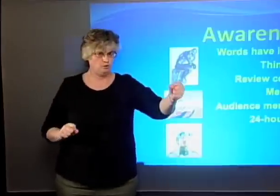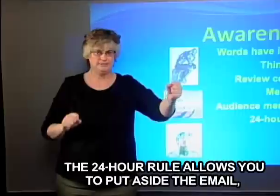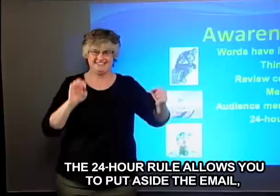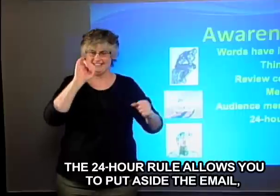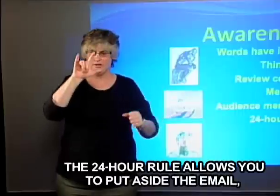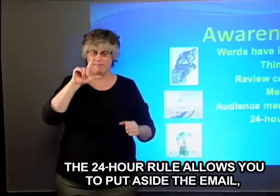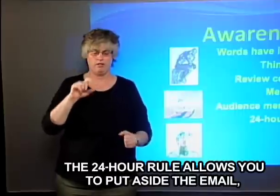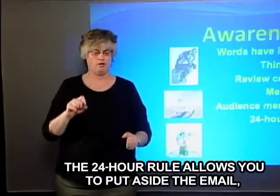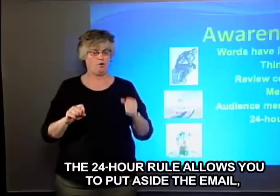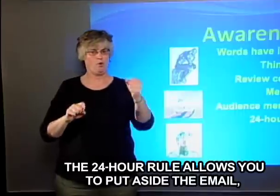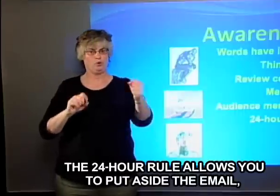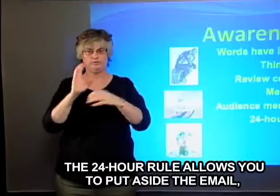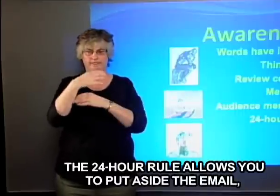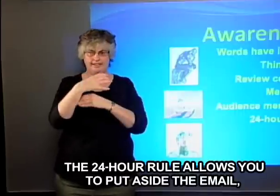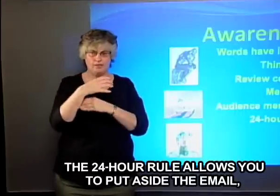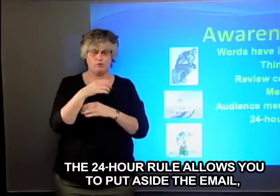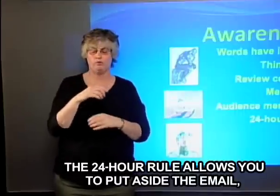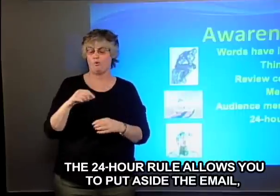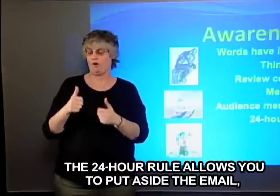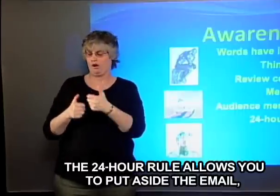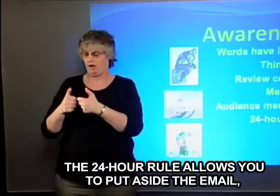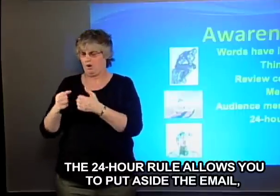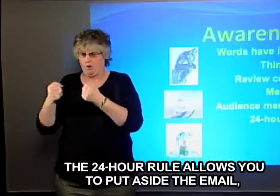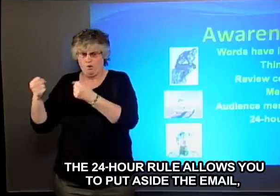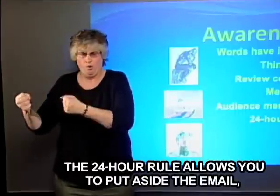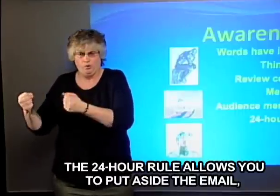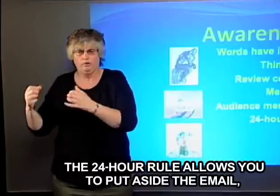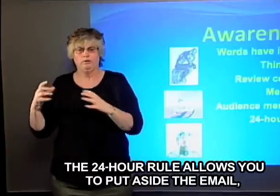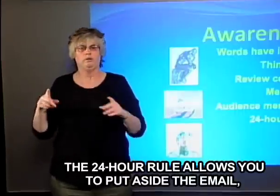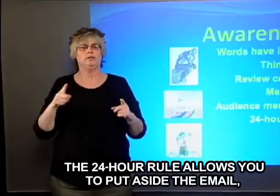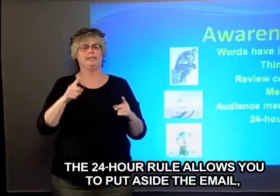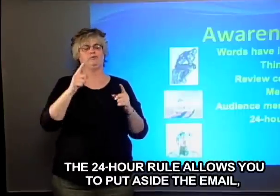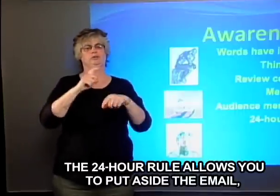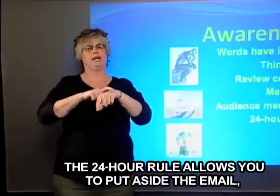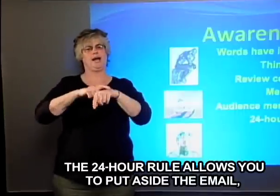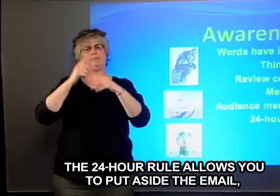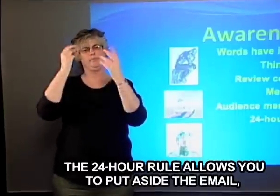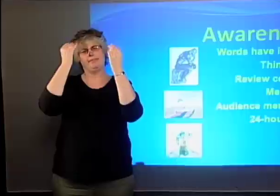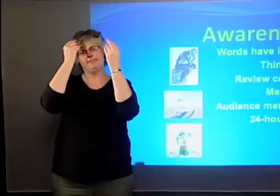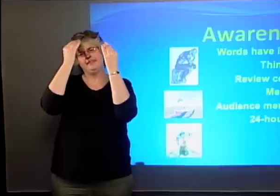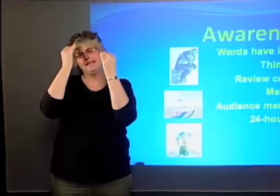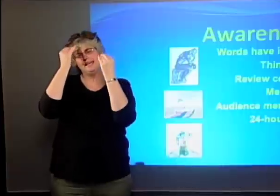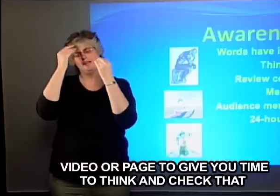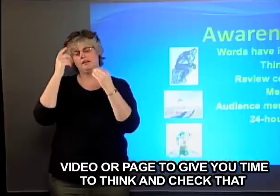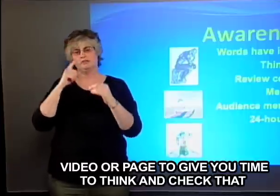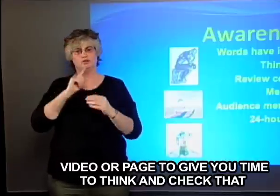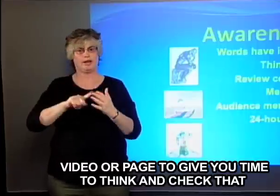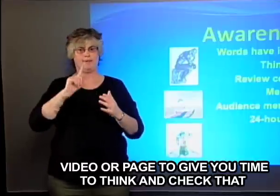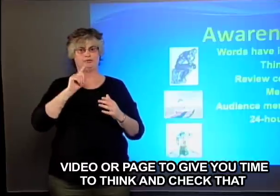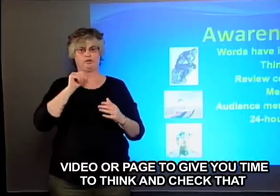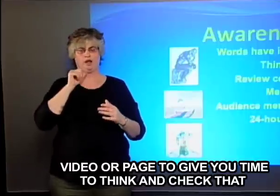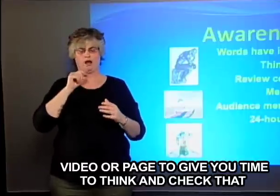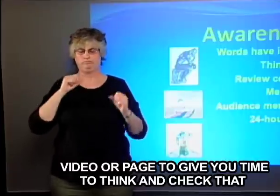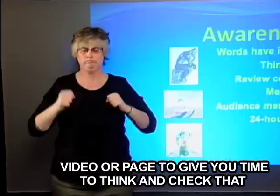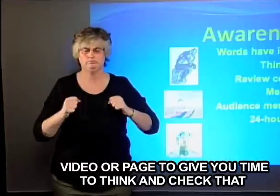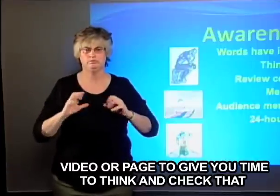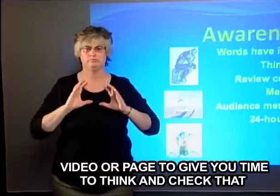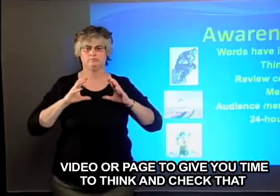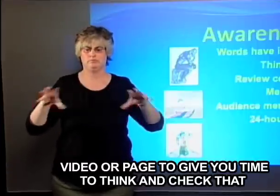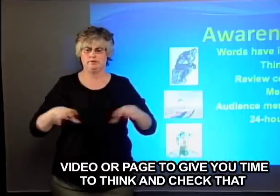The 24-hour rule allows you to put aside the email, video or page to give you time to